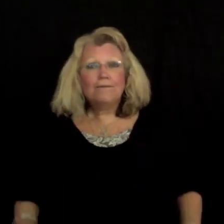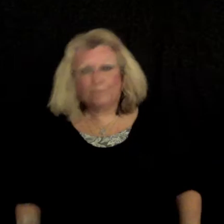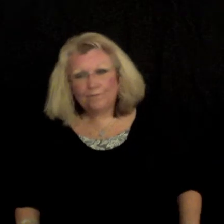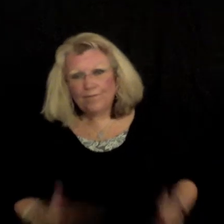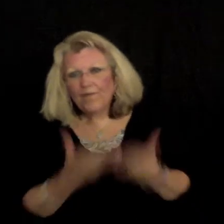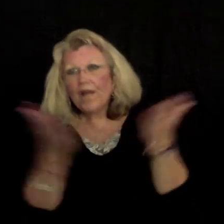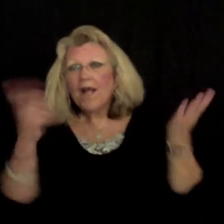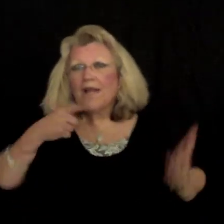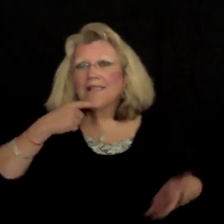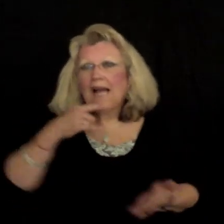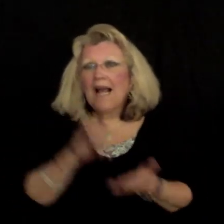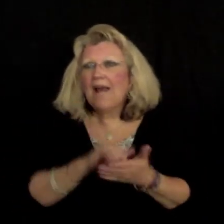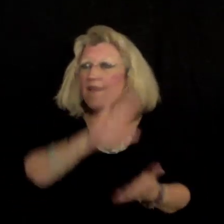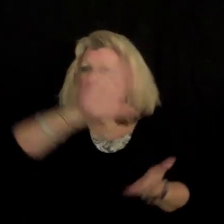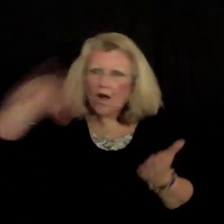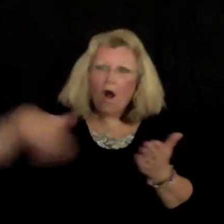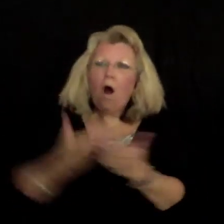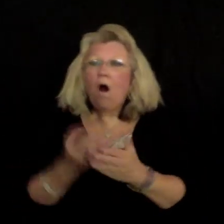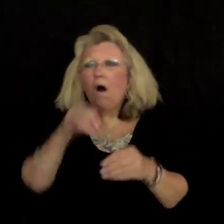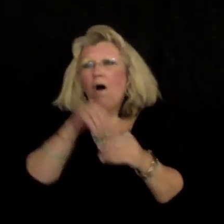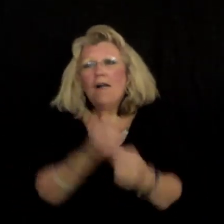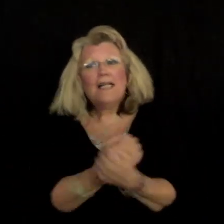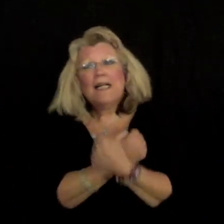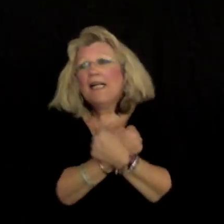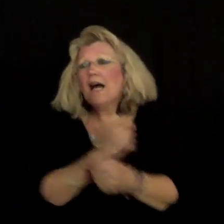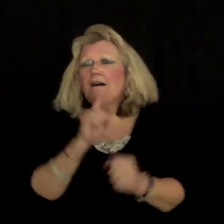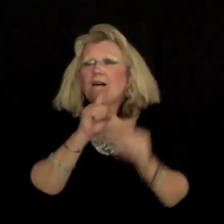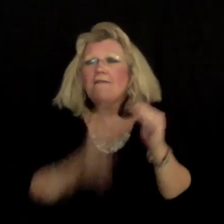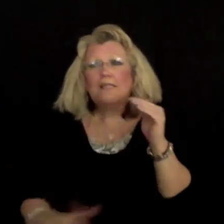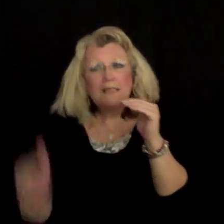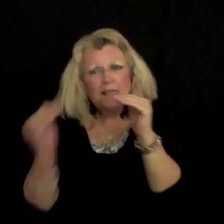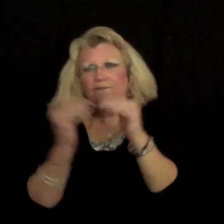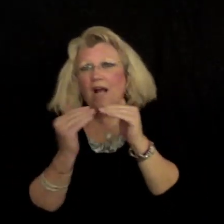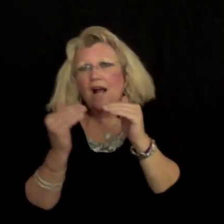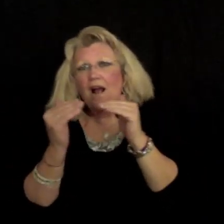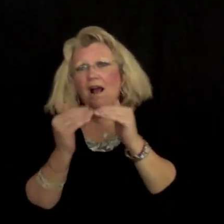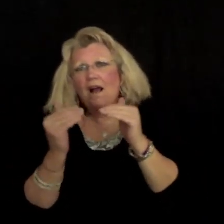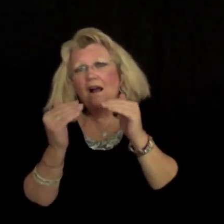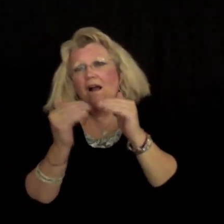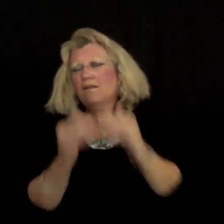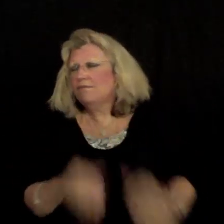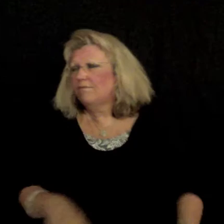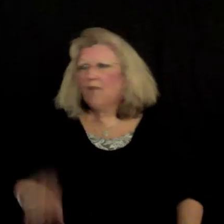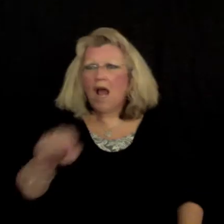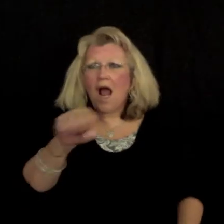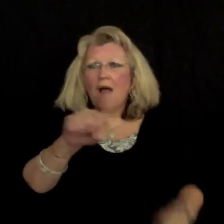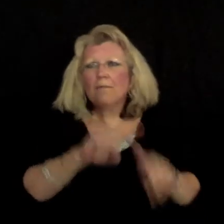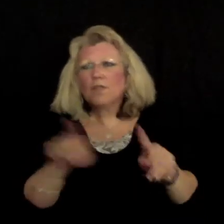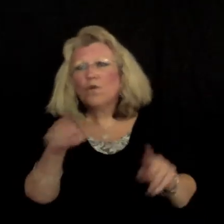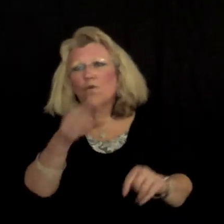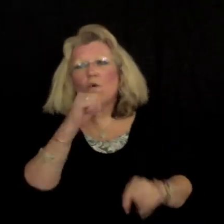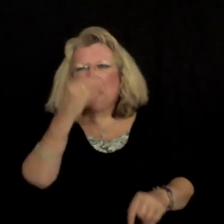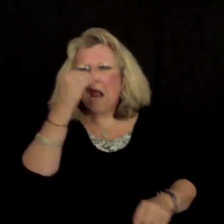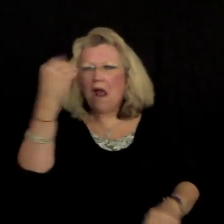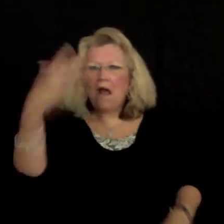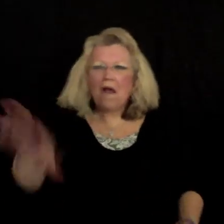They say that we're all in love They say, yeah, but you don't care